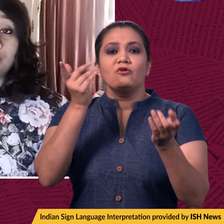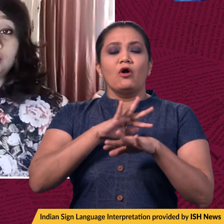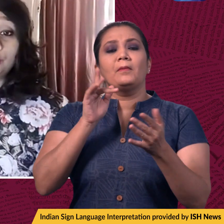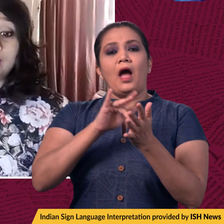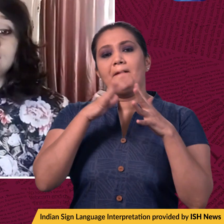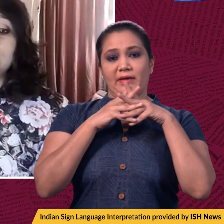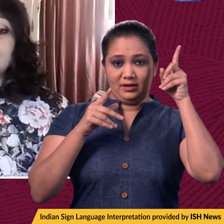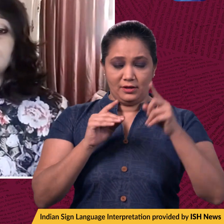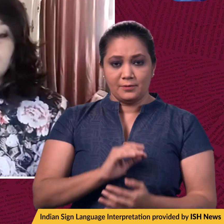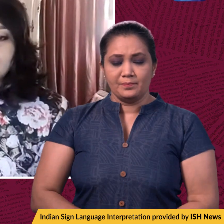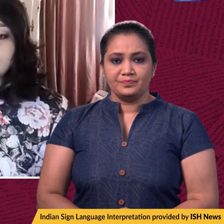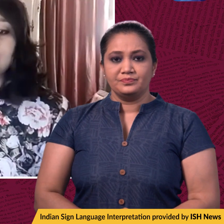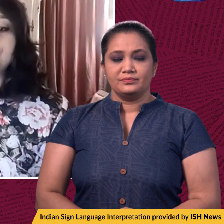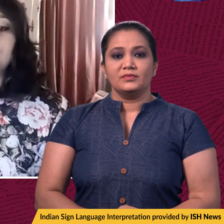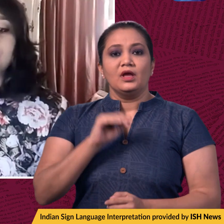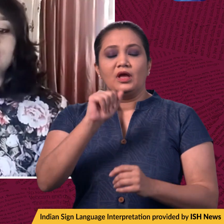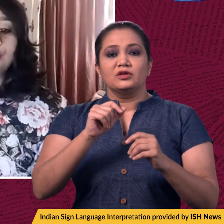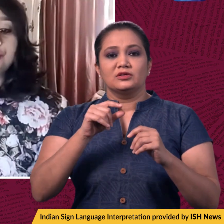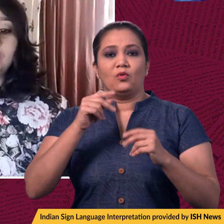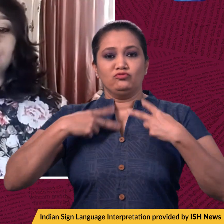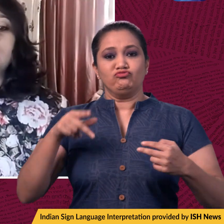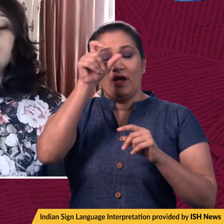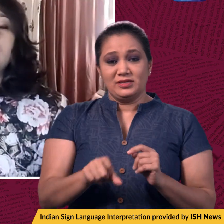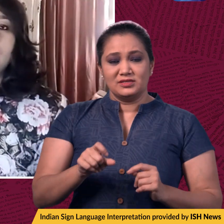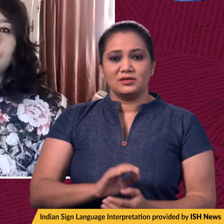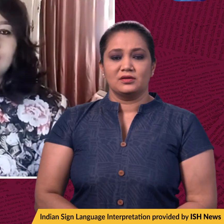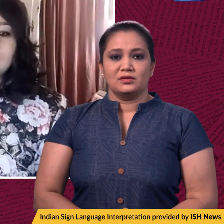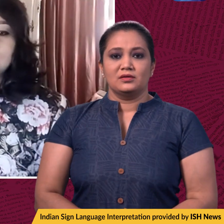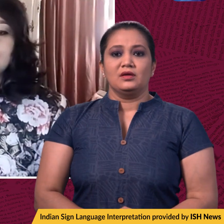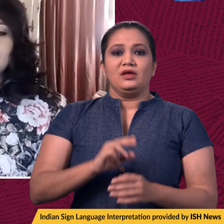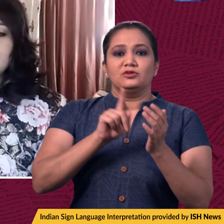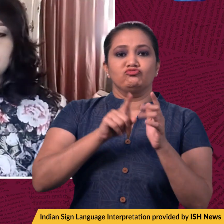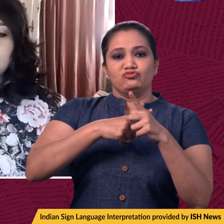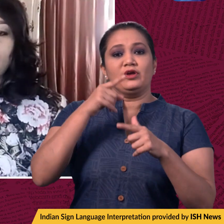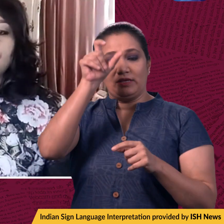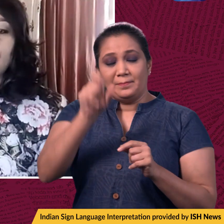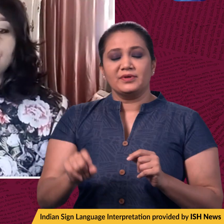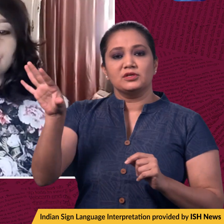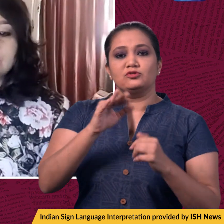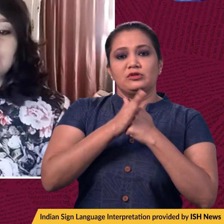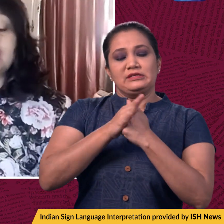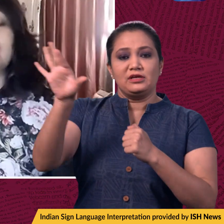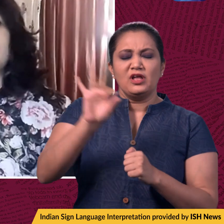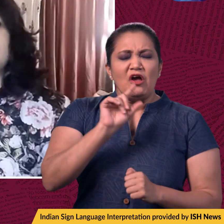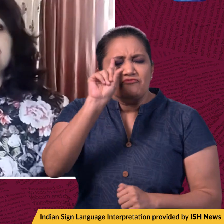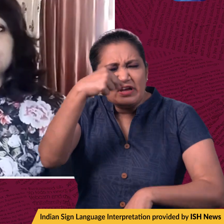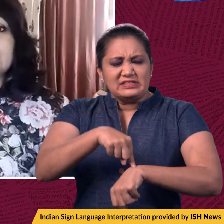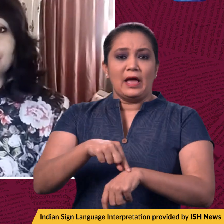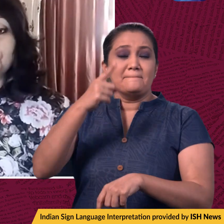from the US. The US Senate has confirmed Ketanji Brown Jackson to the Supreme Court on Thursday, making her the first ever